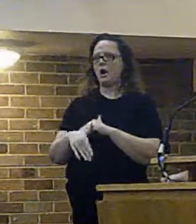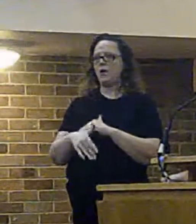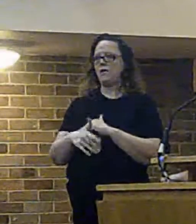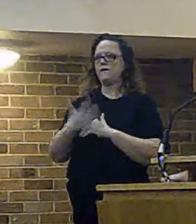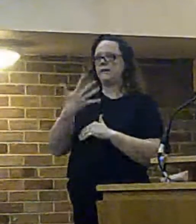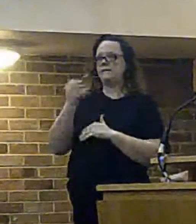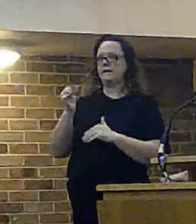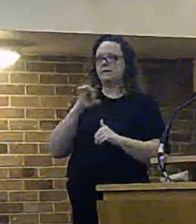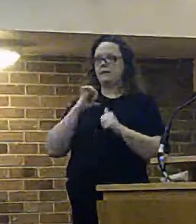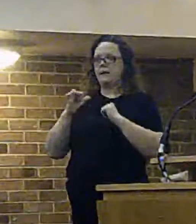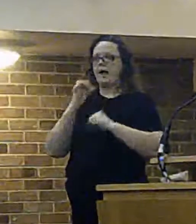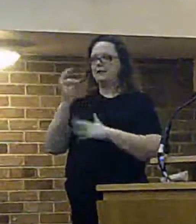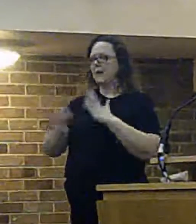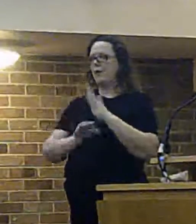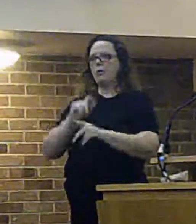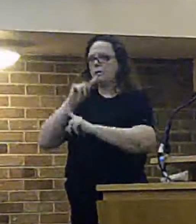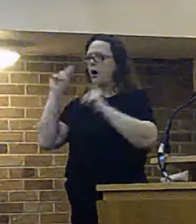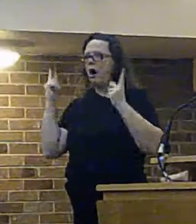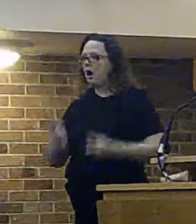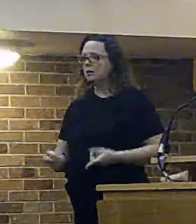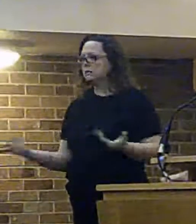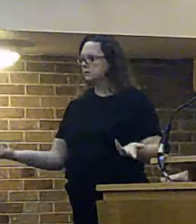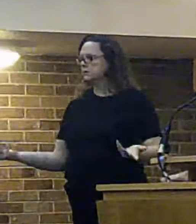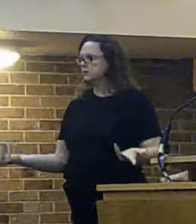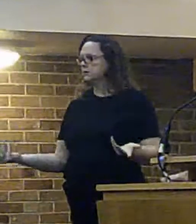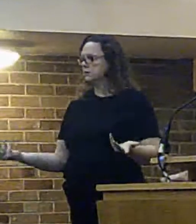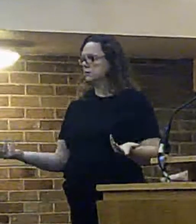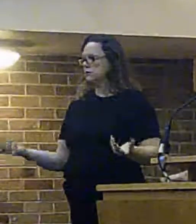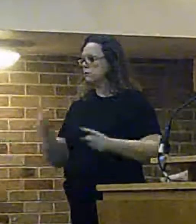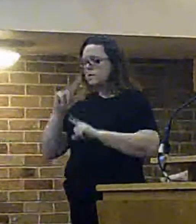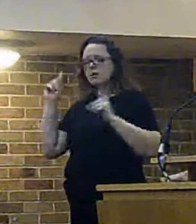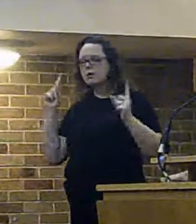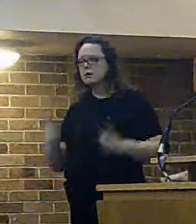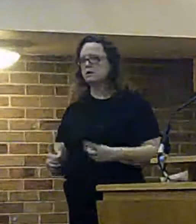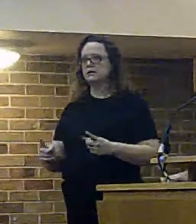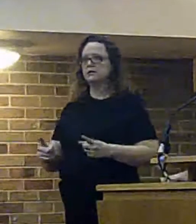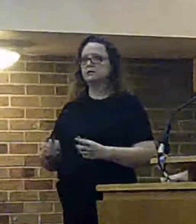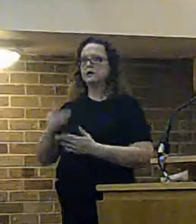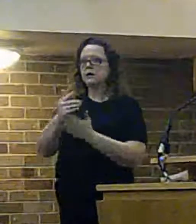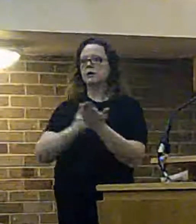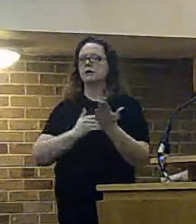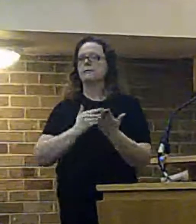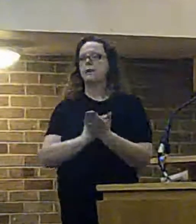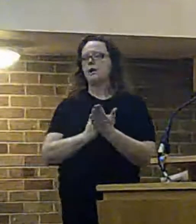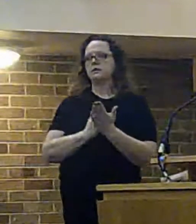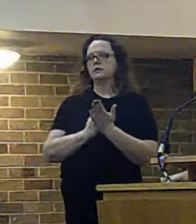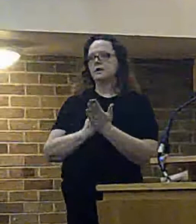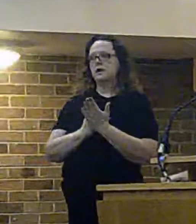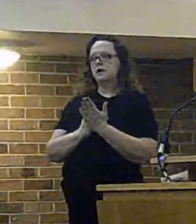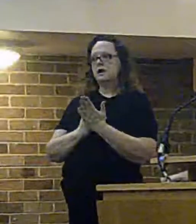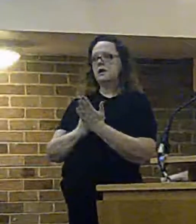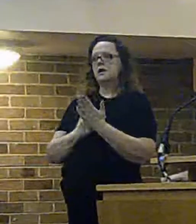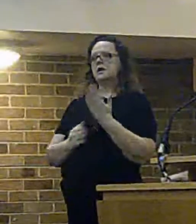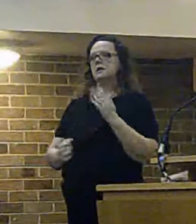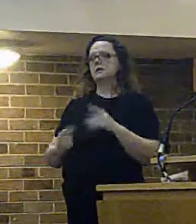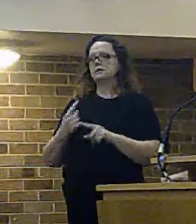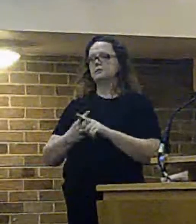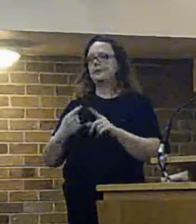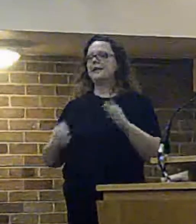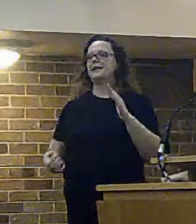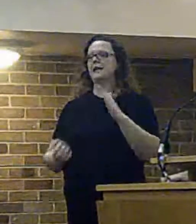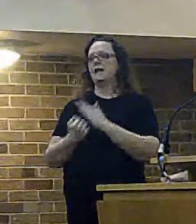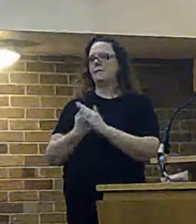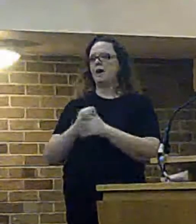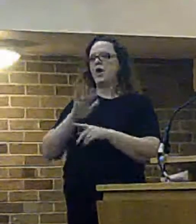like 50 mile an hour we don't we do not do that our policy is we do not exceed the speed limit by